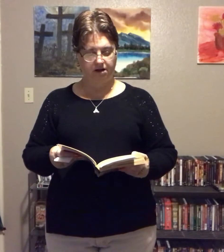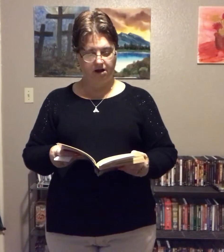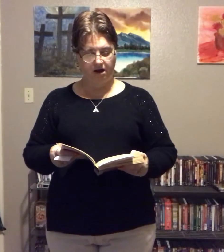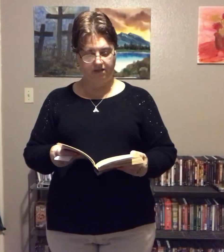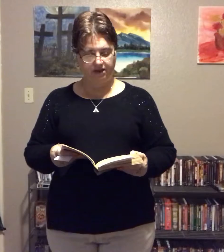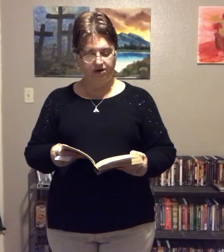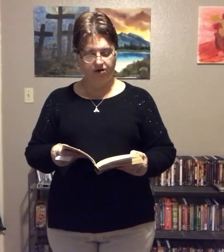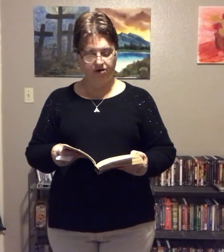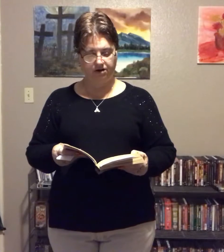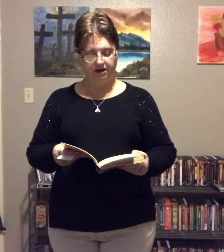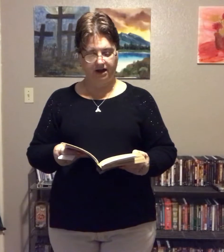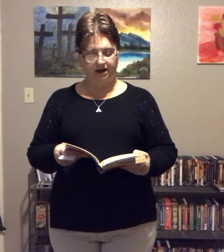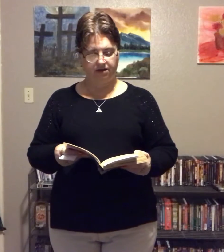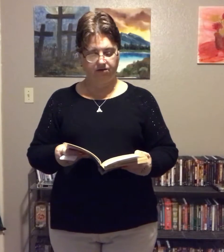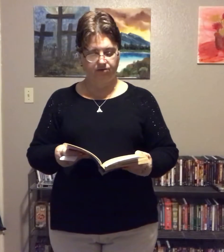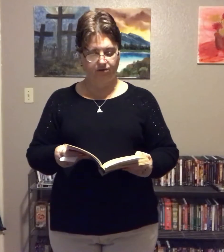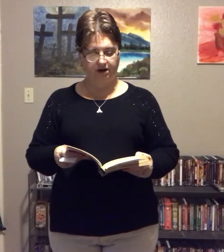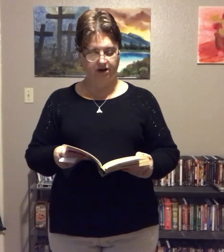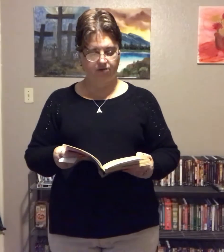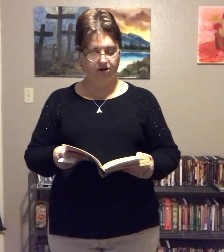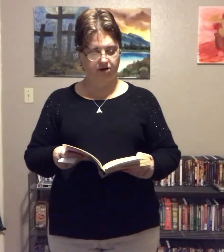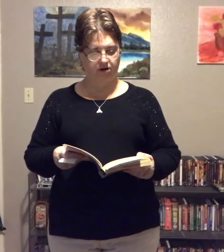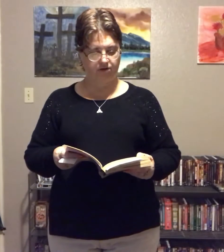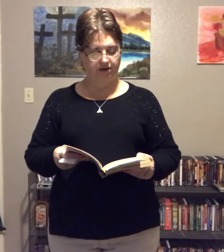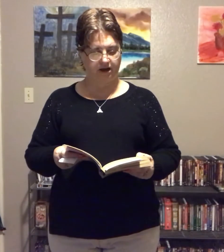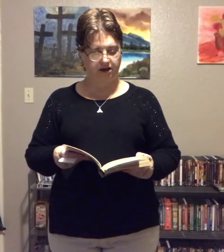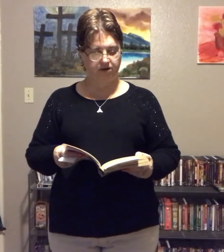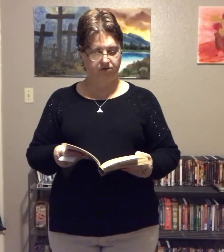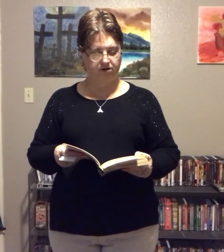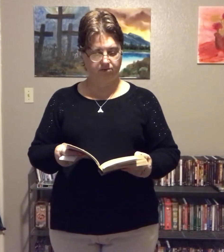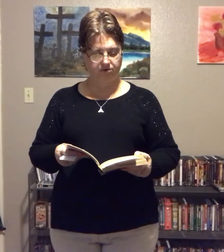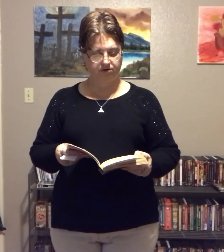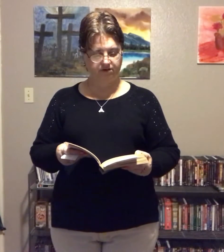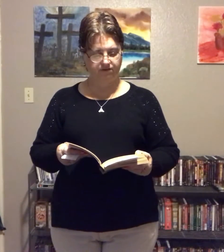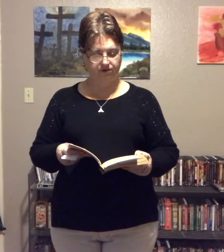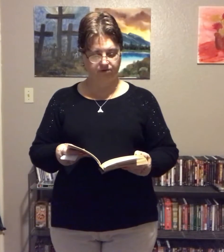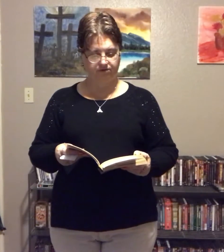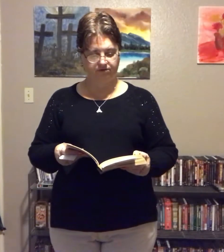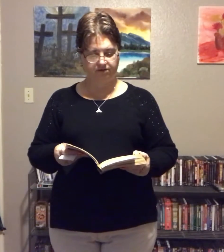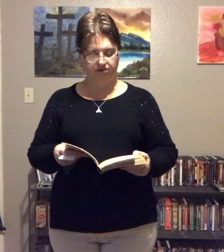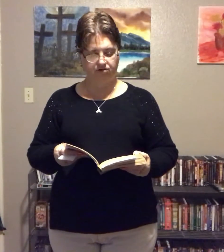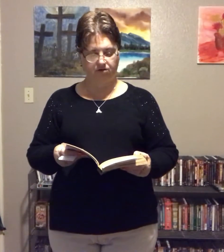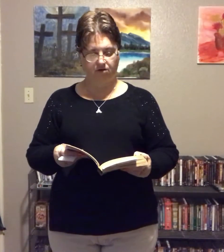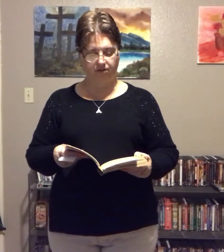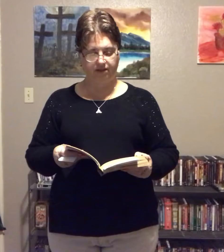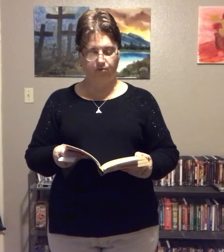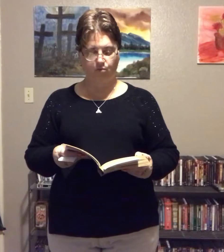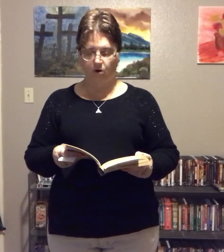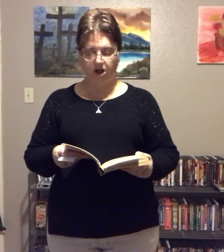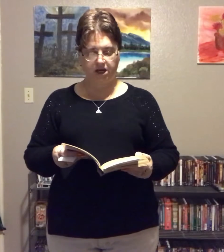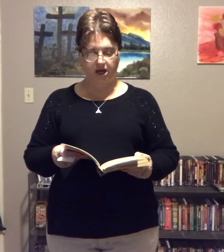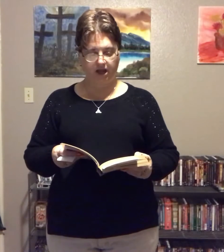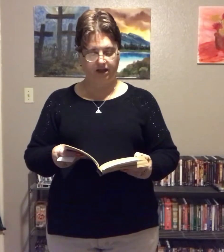I then heard an ad on the radio and called the 800 number to see if there was a session on the one night